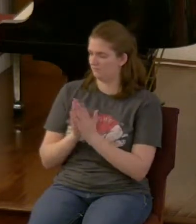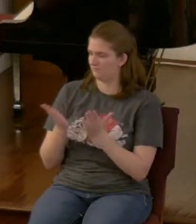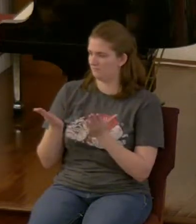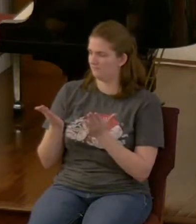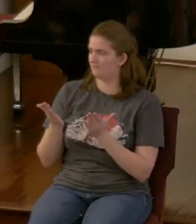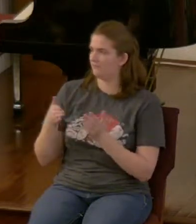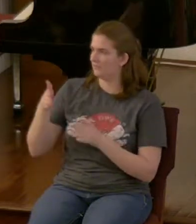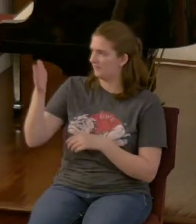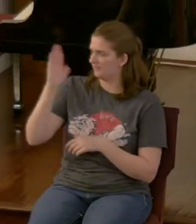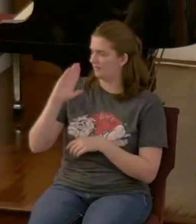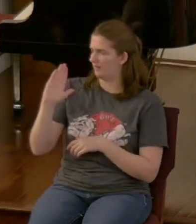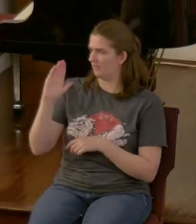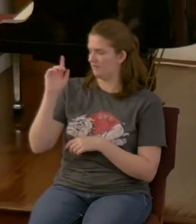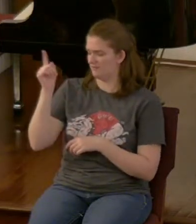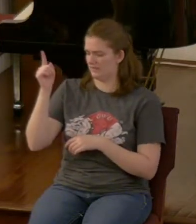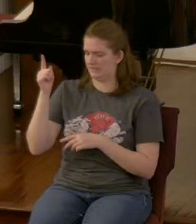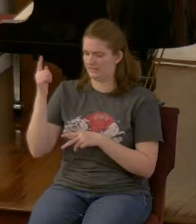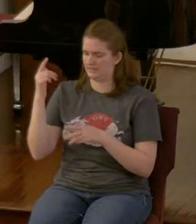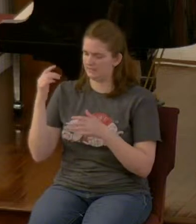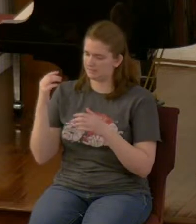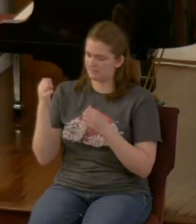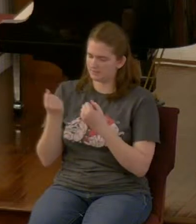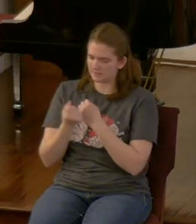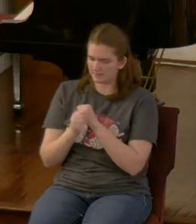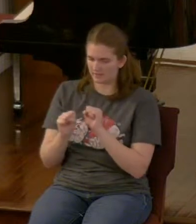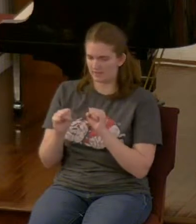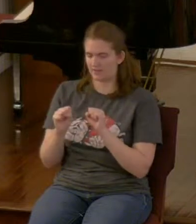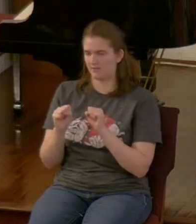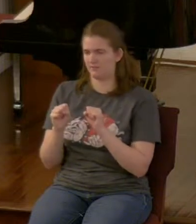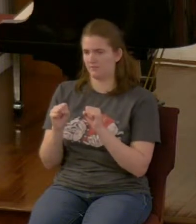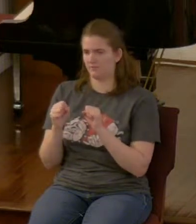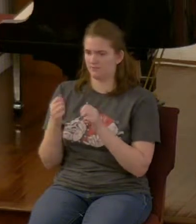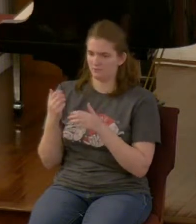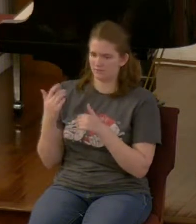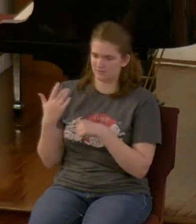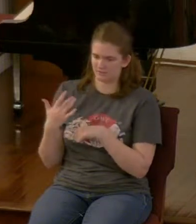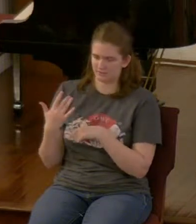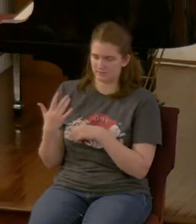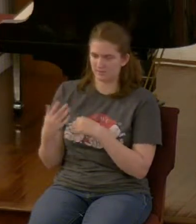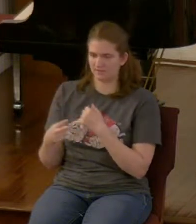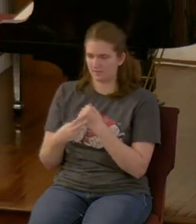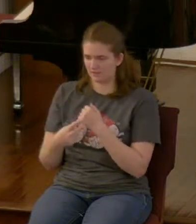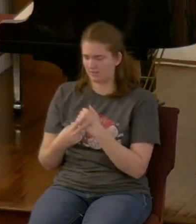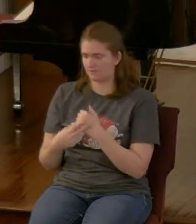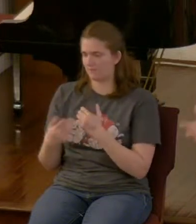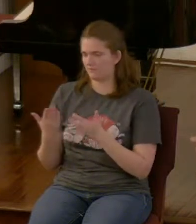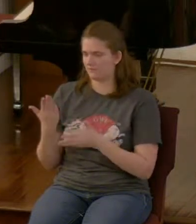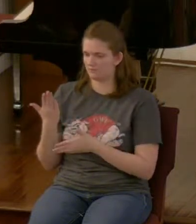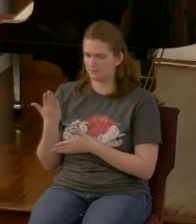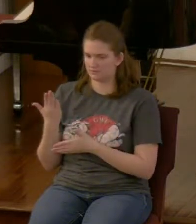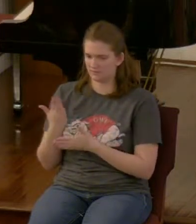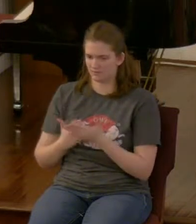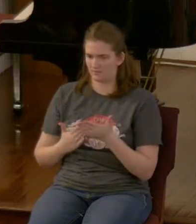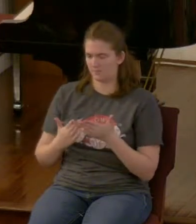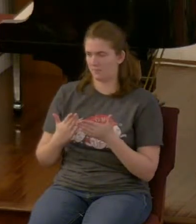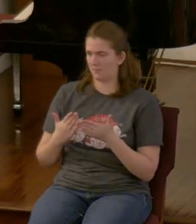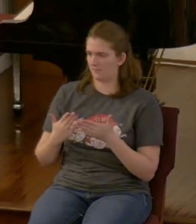he told elijah that i have reserved myself a remnant among my people